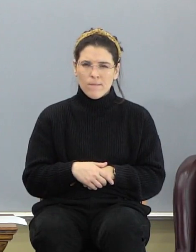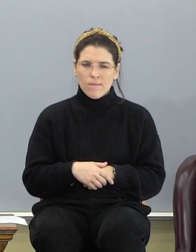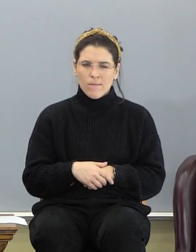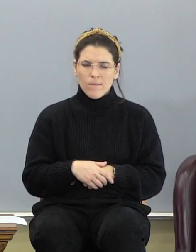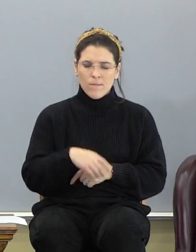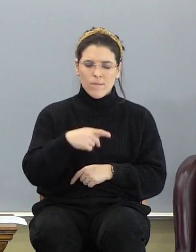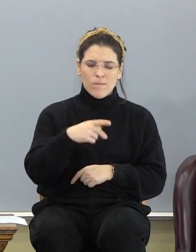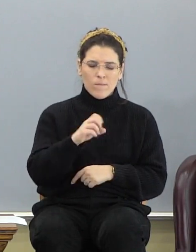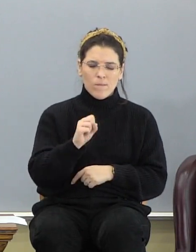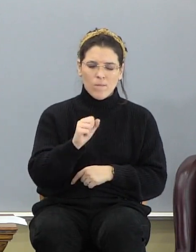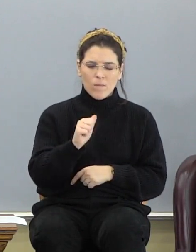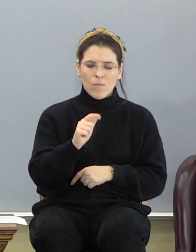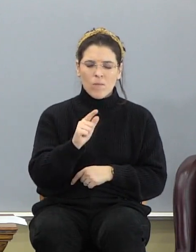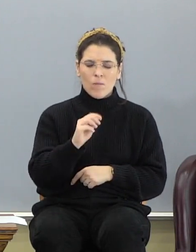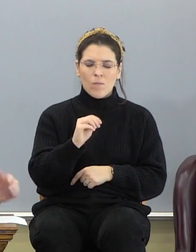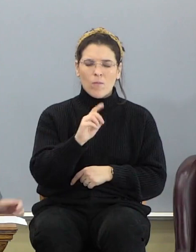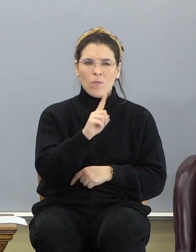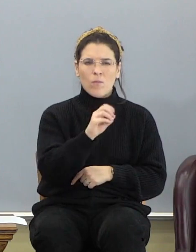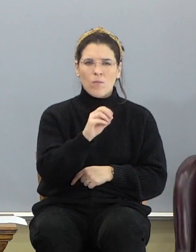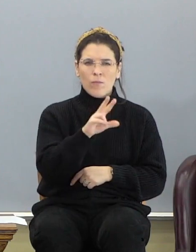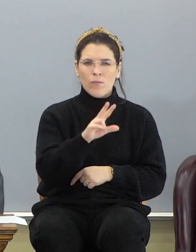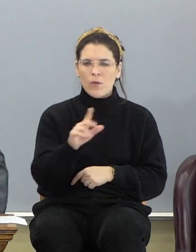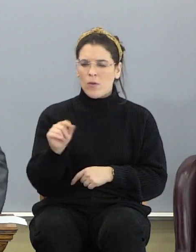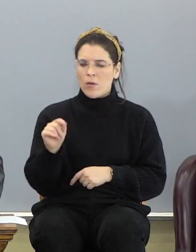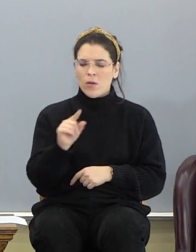Psalm 103, verse number 20.